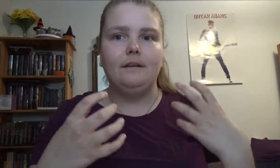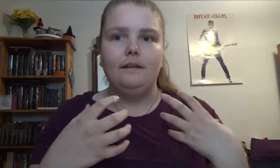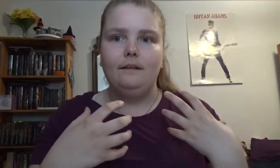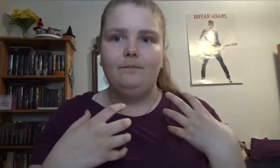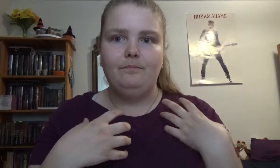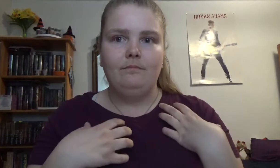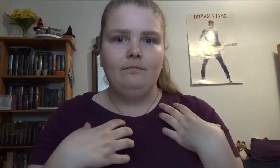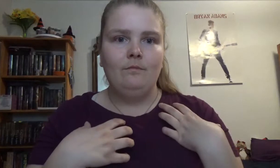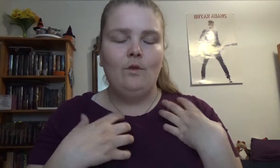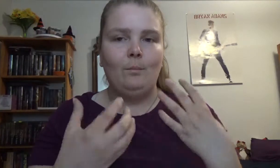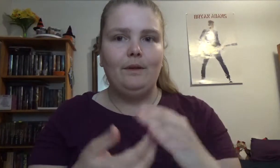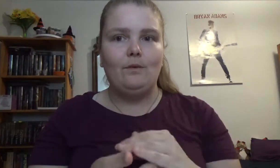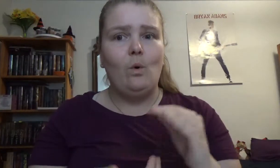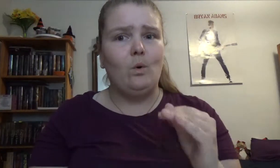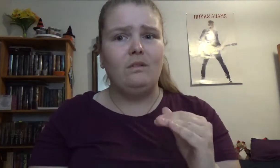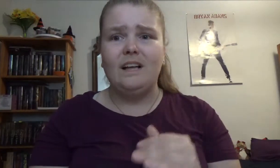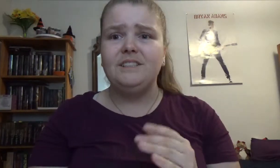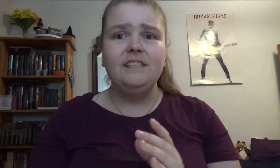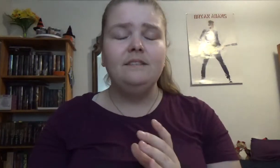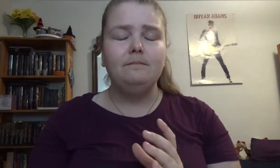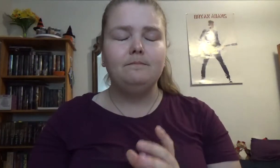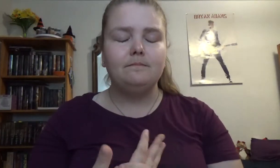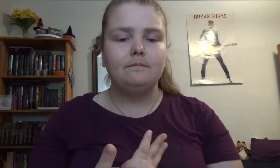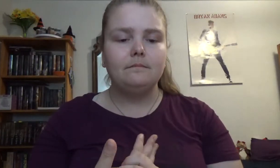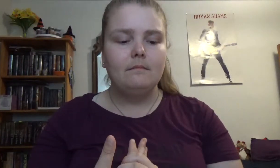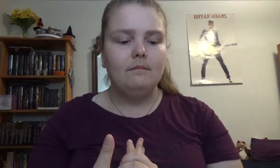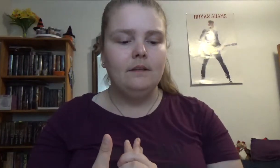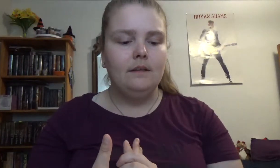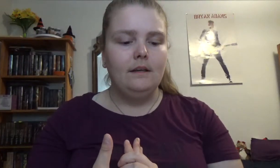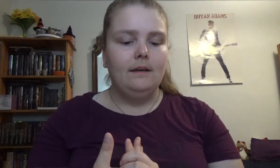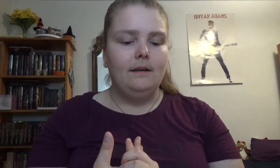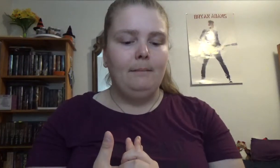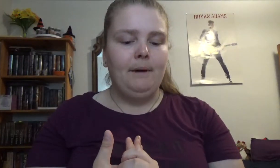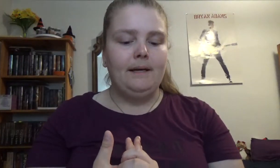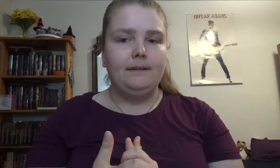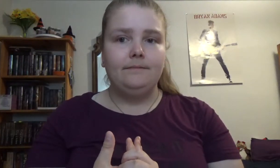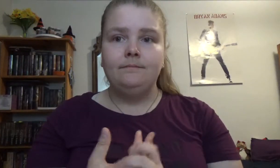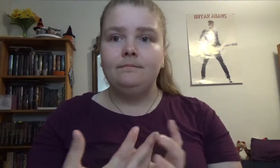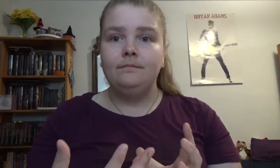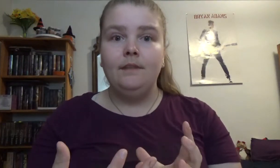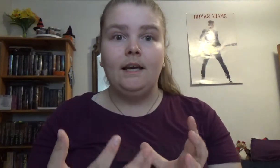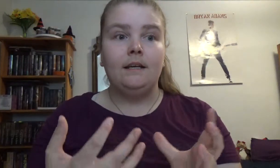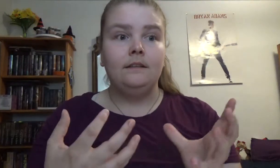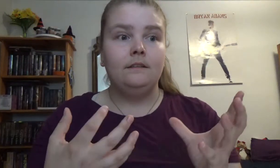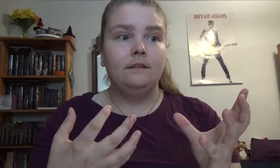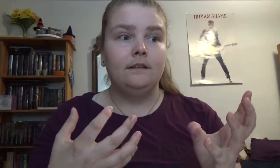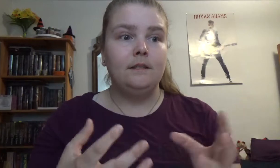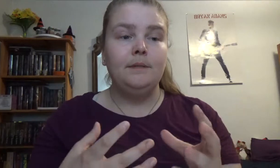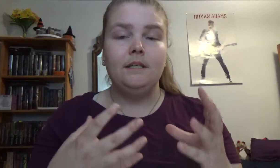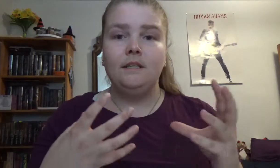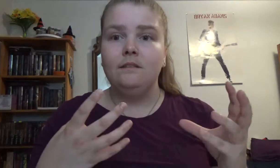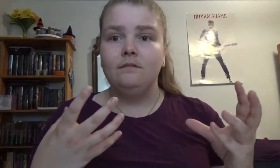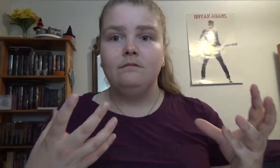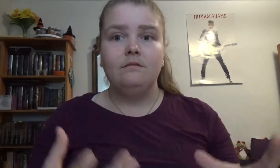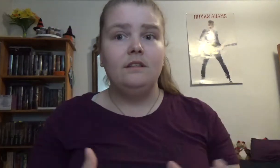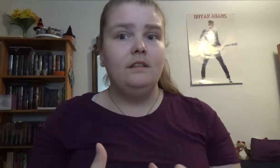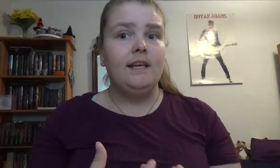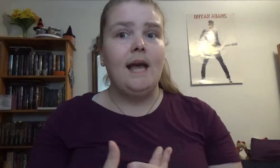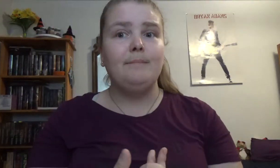don't be the whole lesson but yeah to me it can be